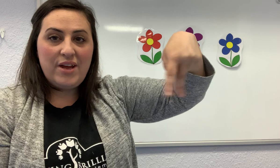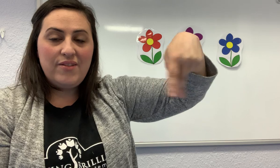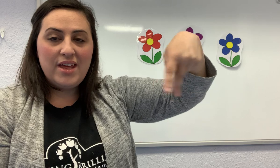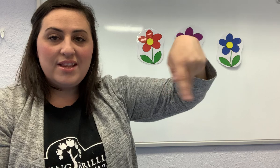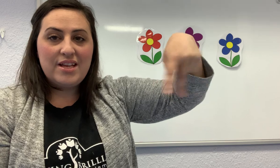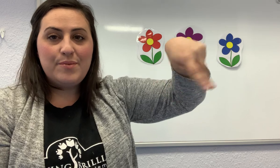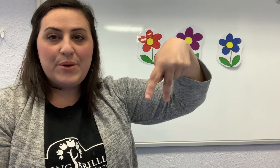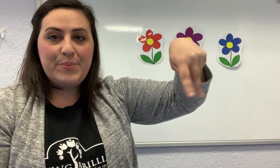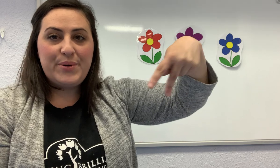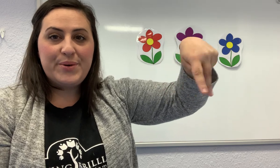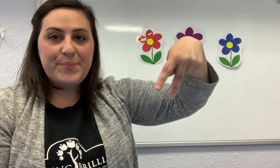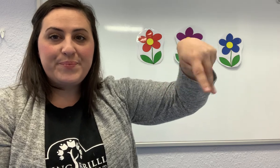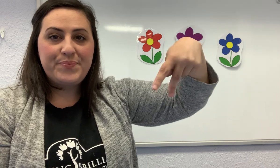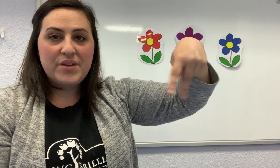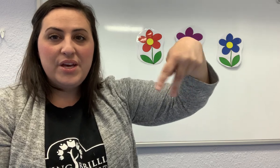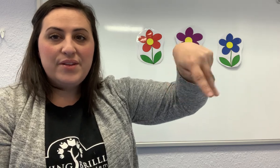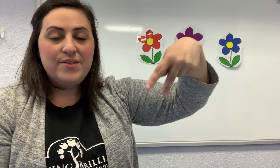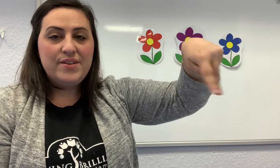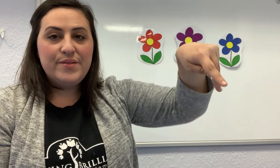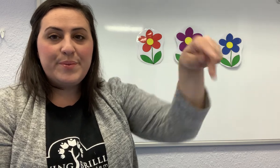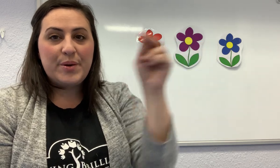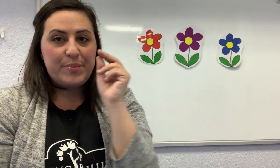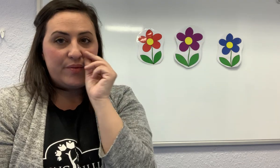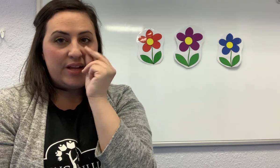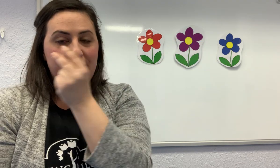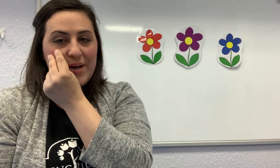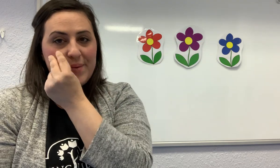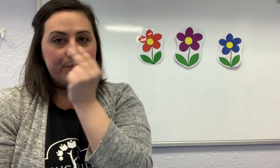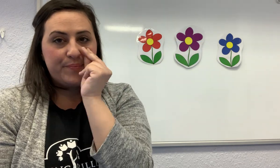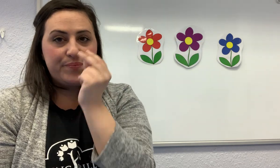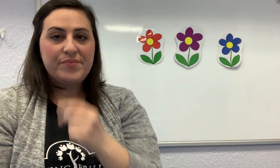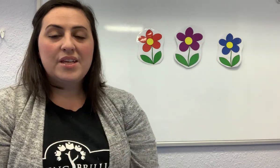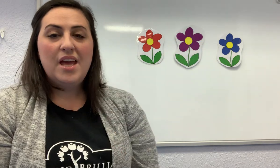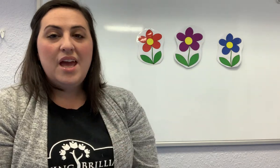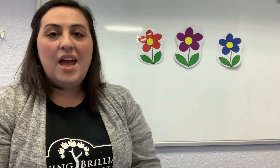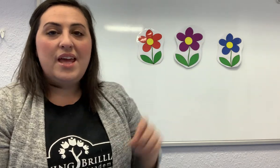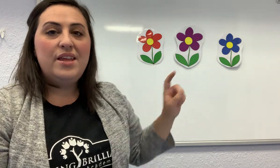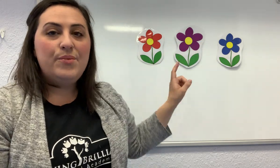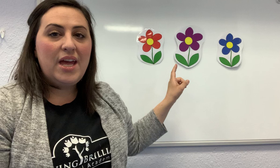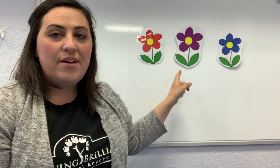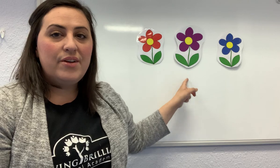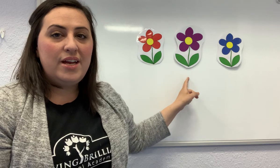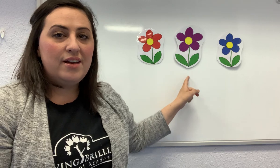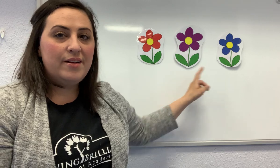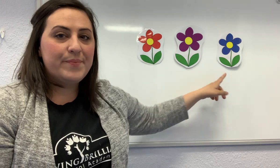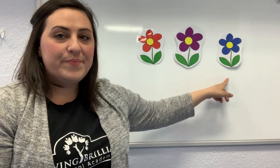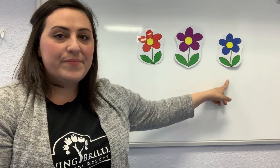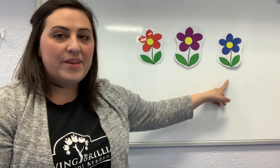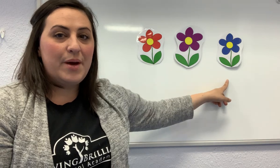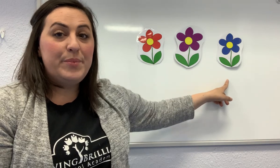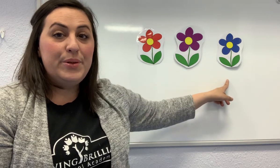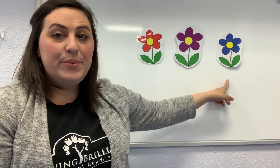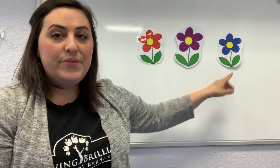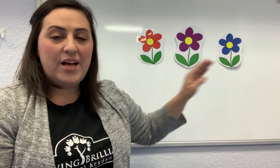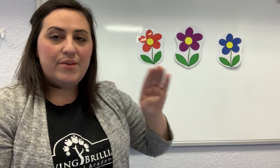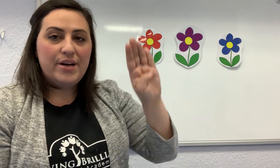leaving it. That's purple. So this is a purple flower. And then we have right here a blue flower.